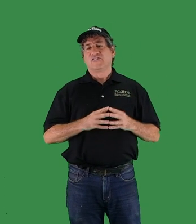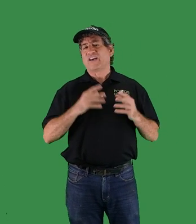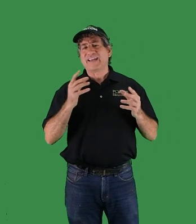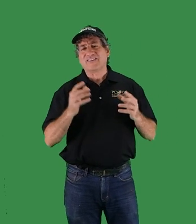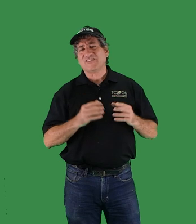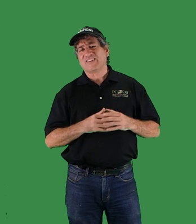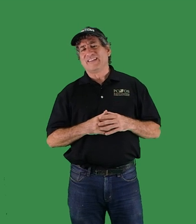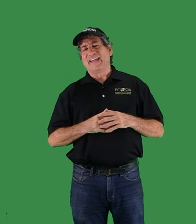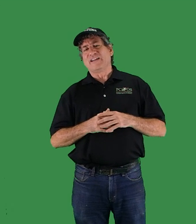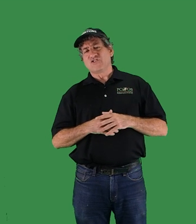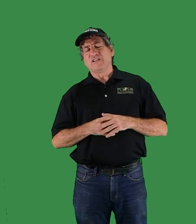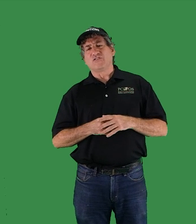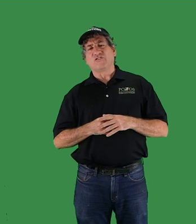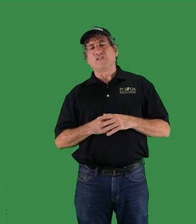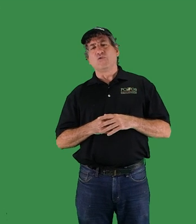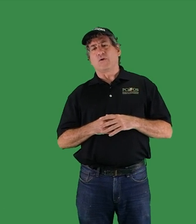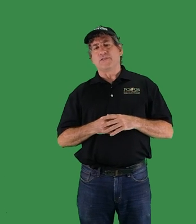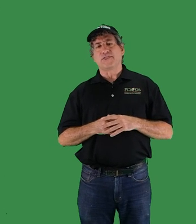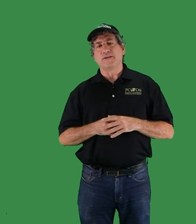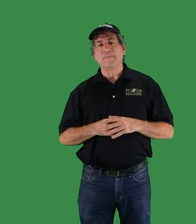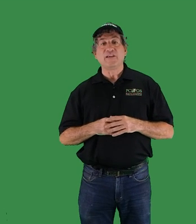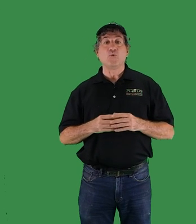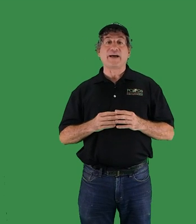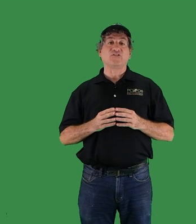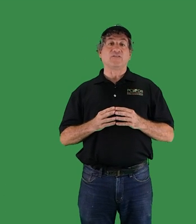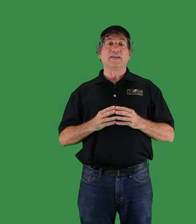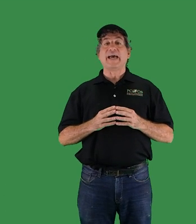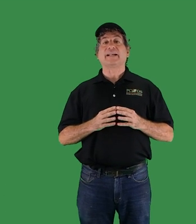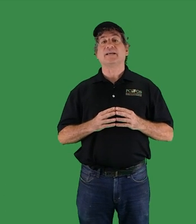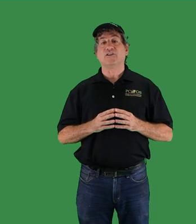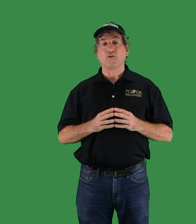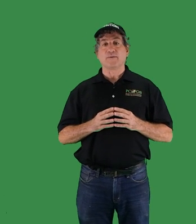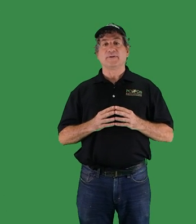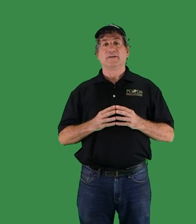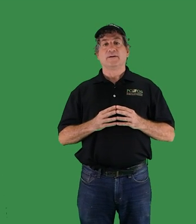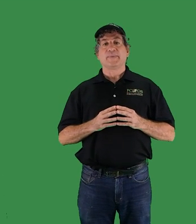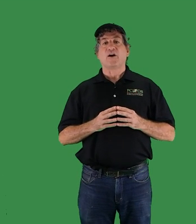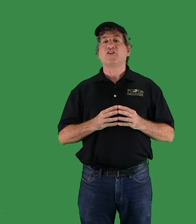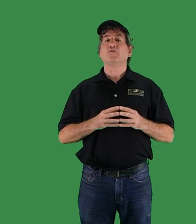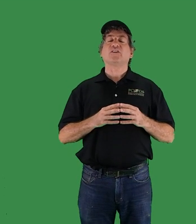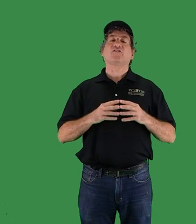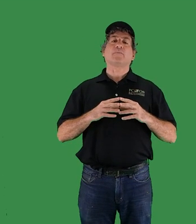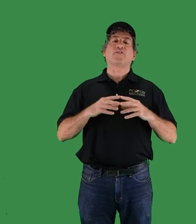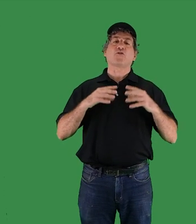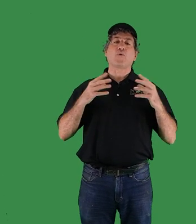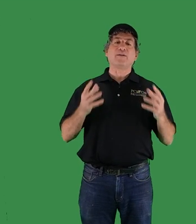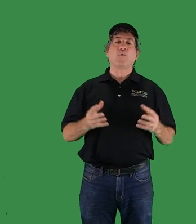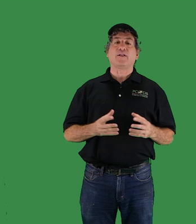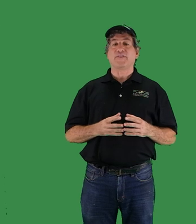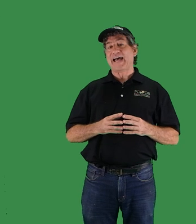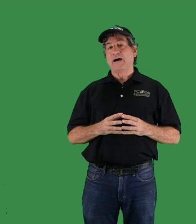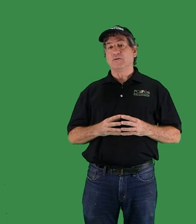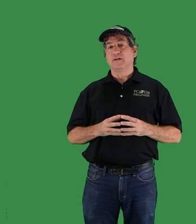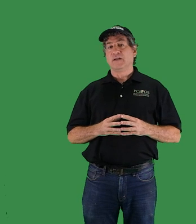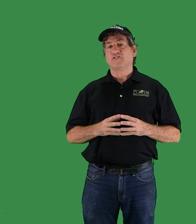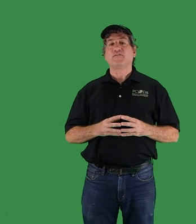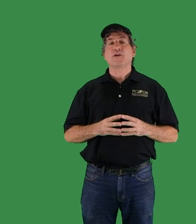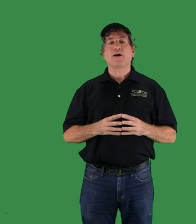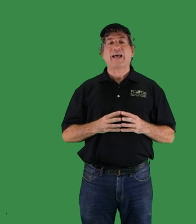Scientists and engineers in the North, in the US and Canada and Europe are using some of their great wealth now to figure out